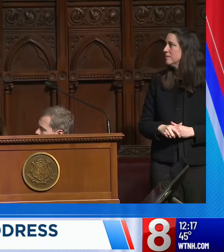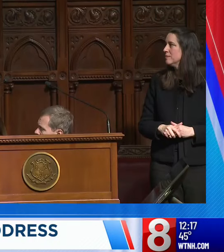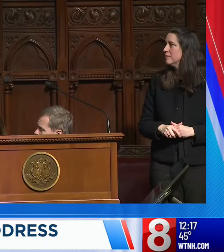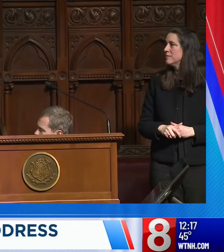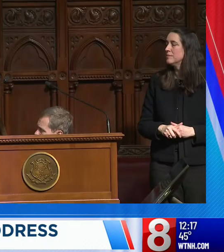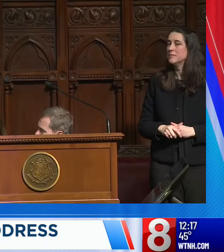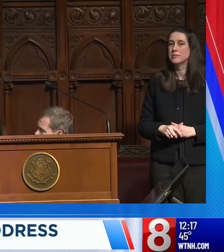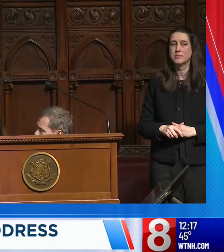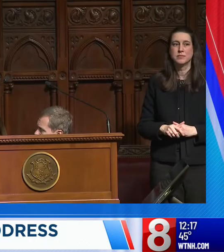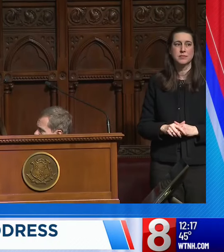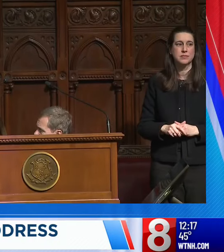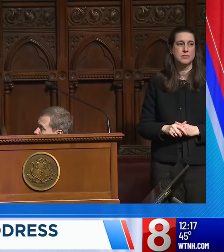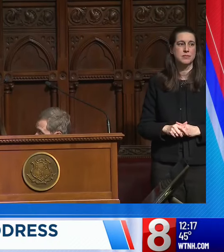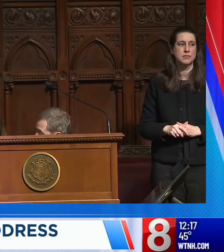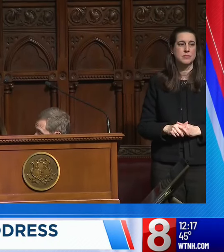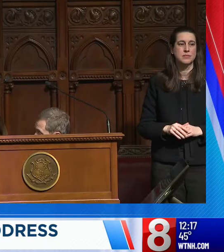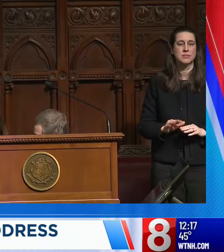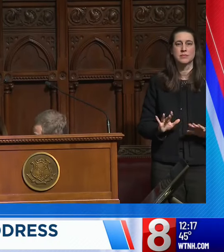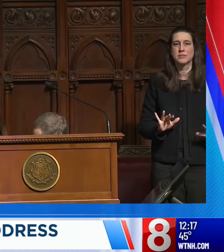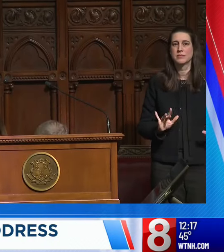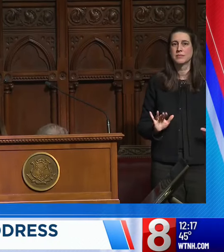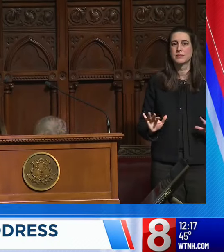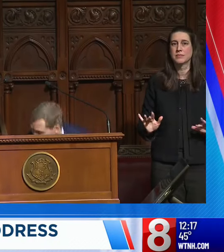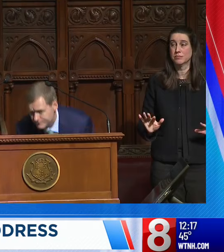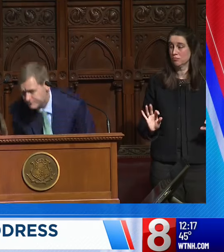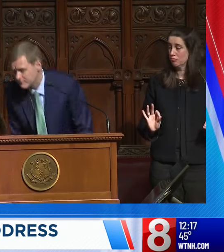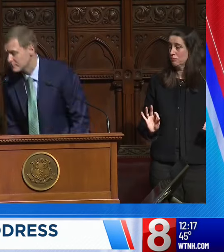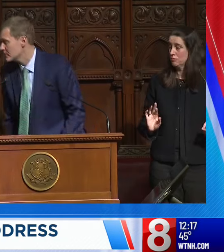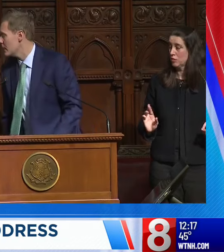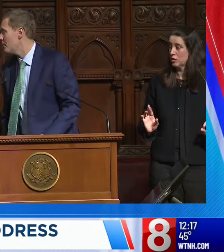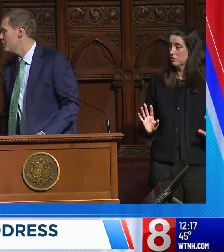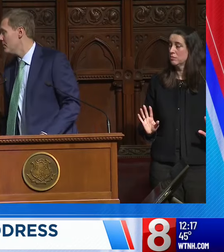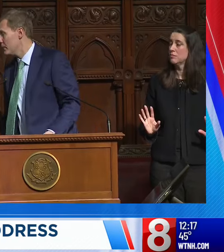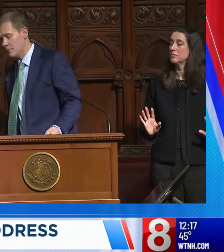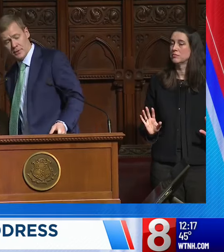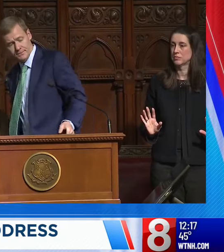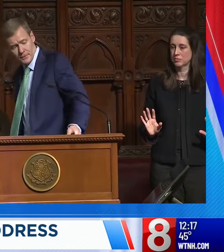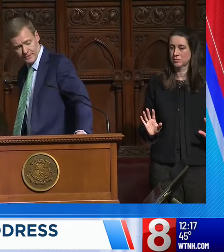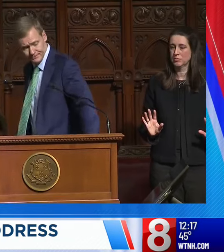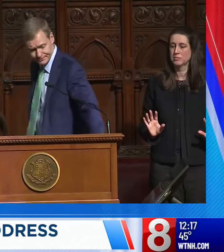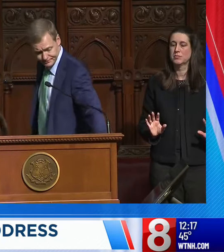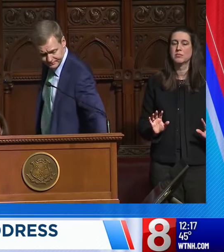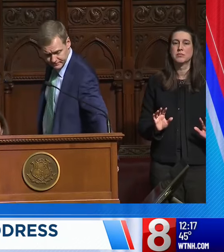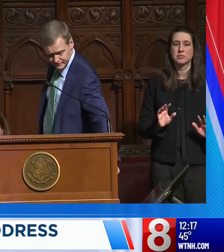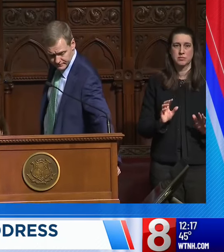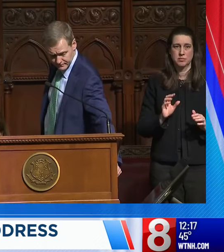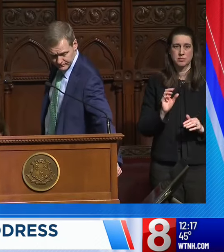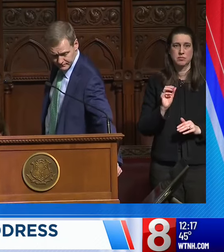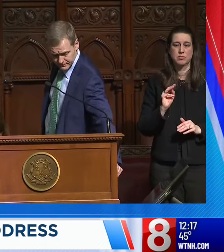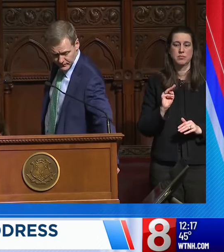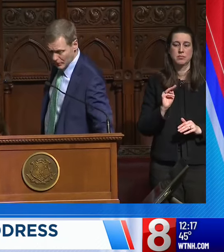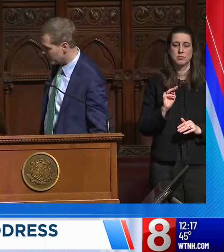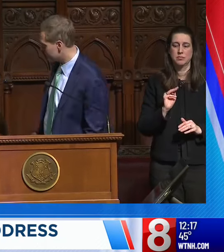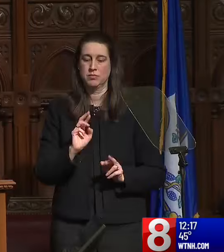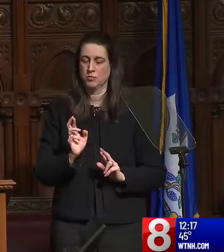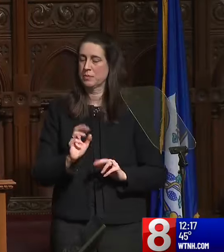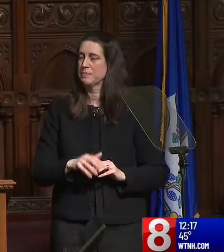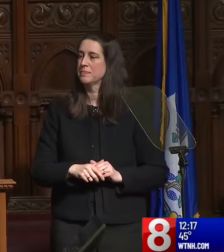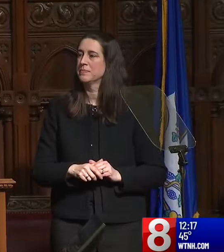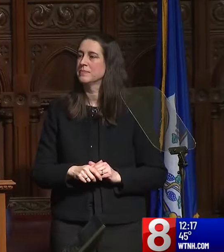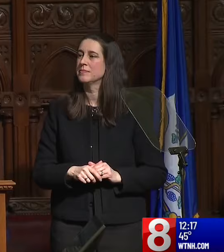Protesters on this subject, this hot button subject have happened in a number of locations in around the state in the last several months.